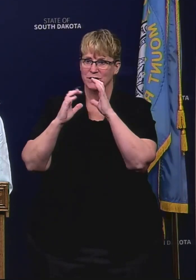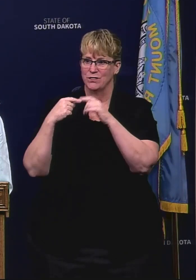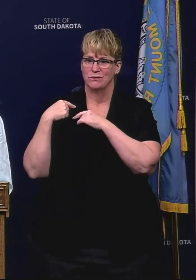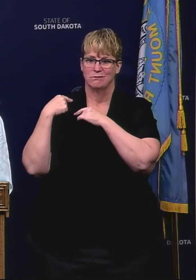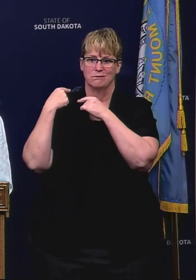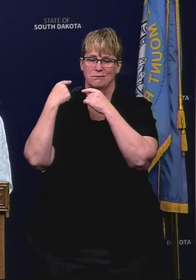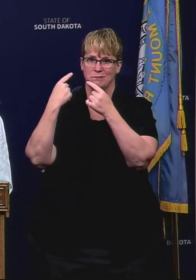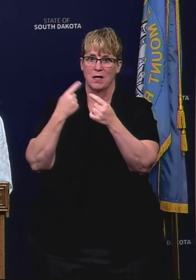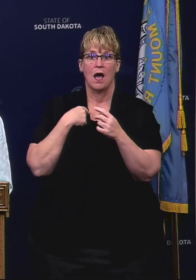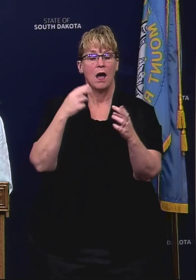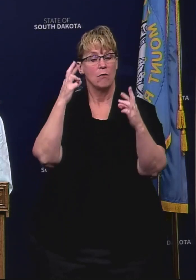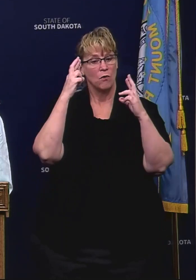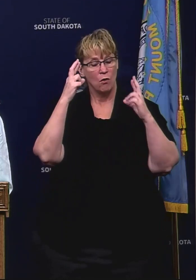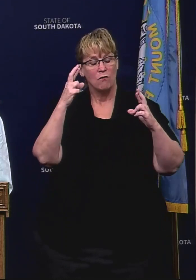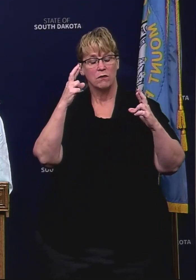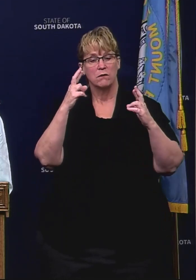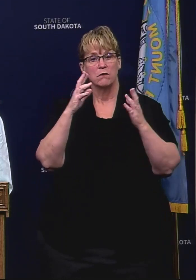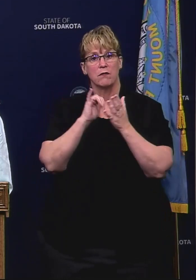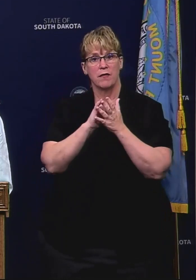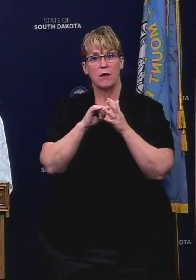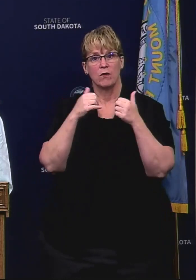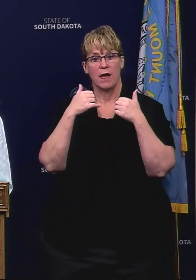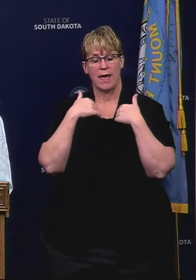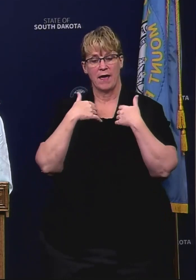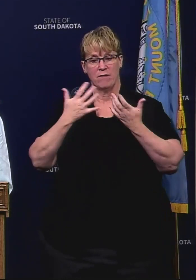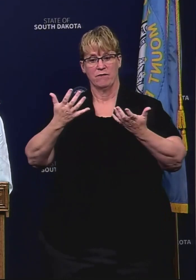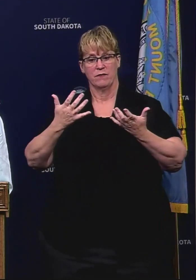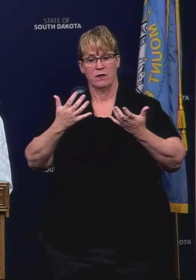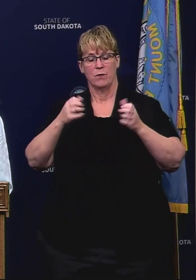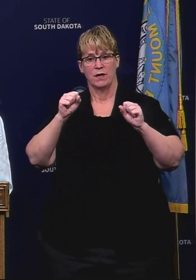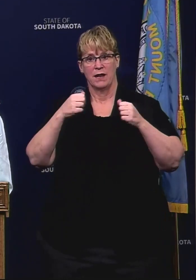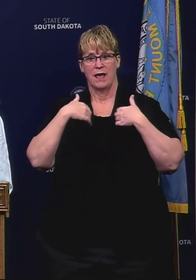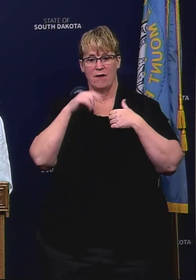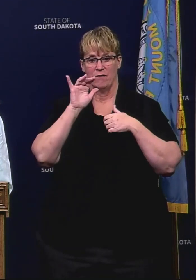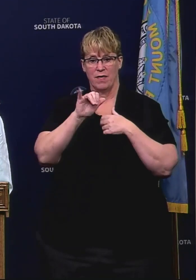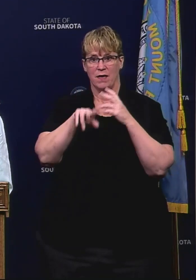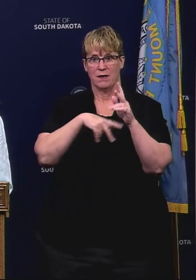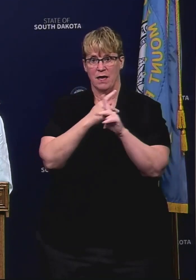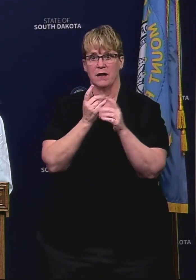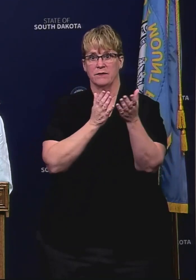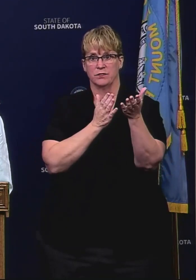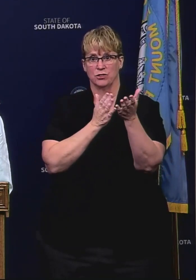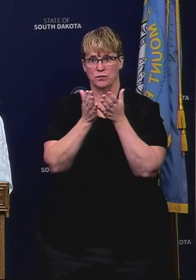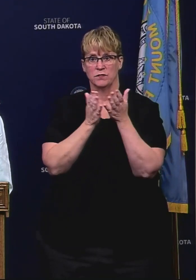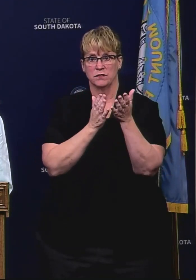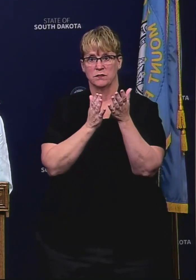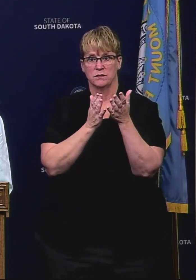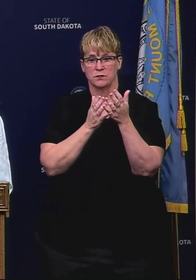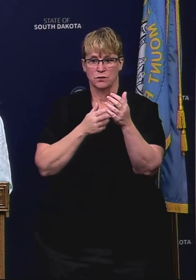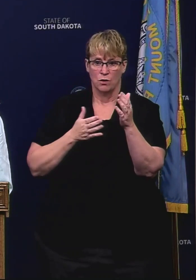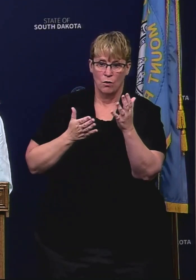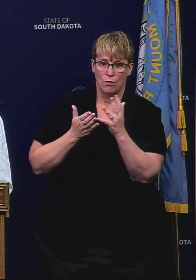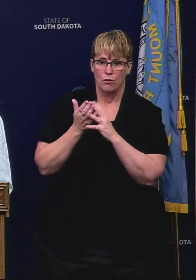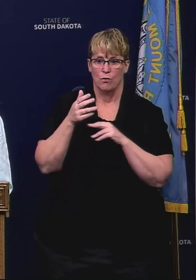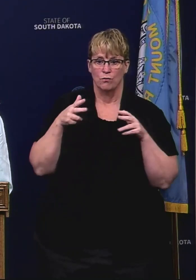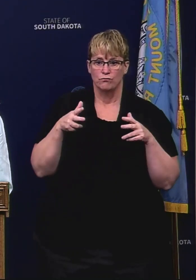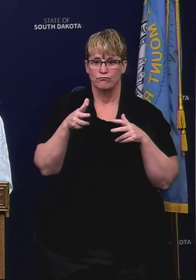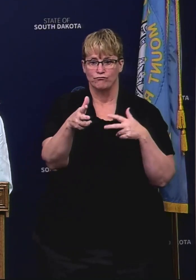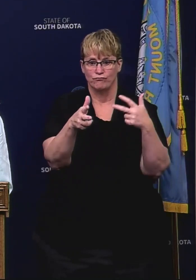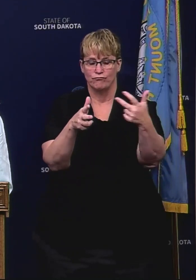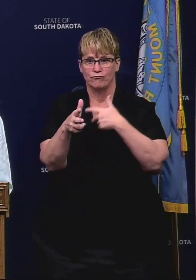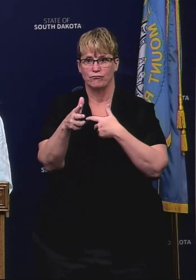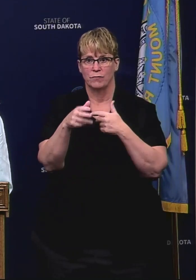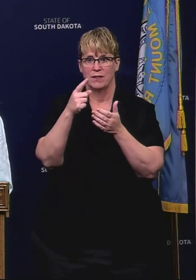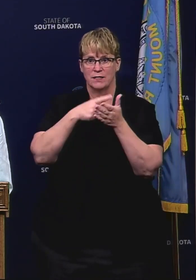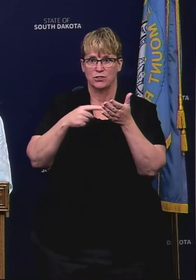I'm hopeful that we'll be able to come to a point where we can allow these types of services to move through these checkpoints and to get some